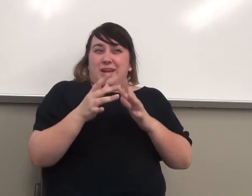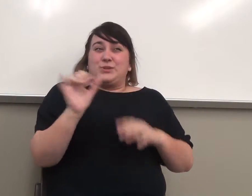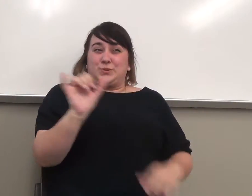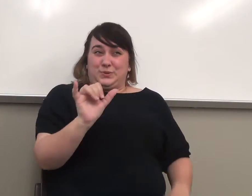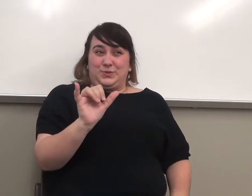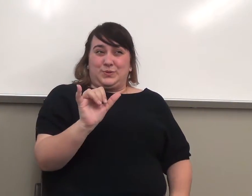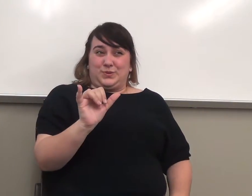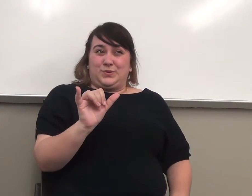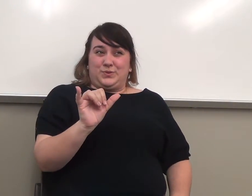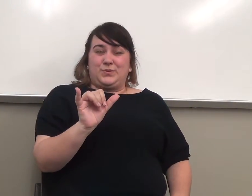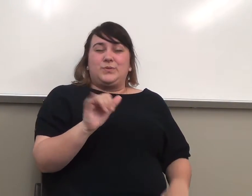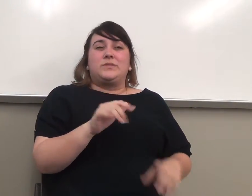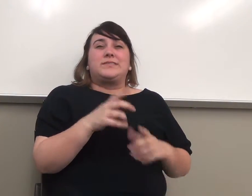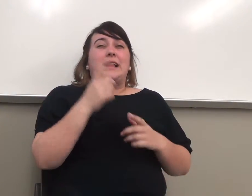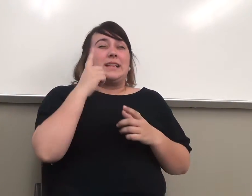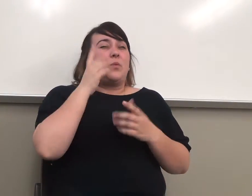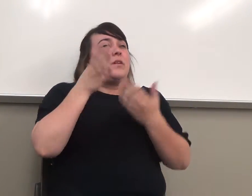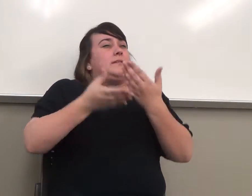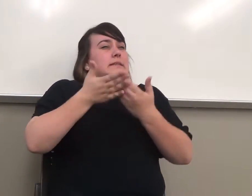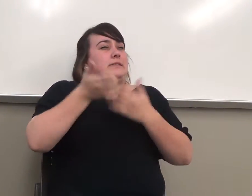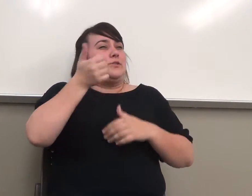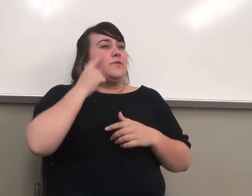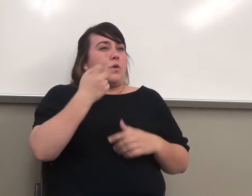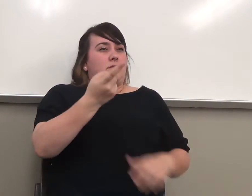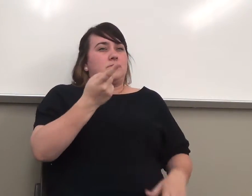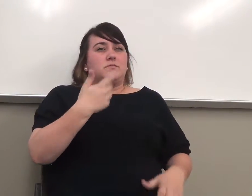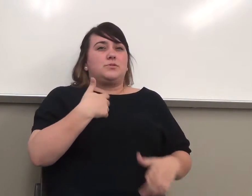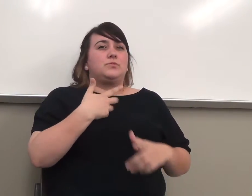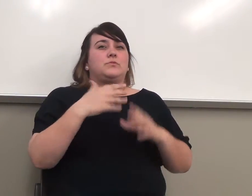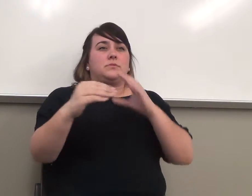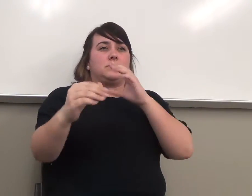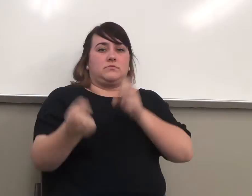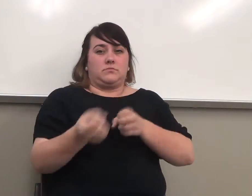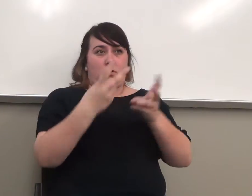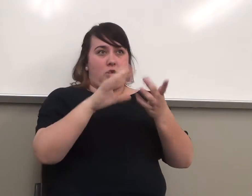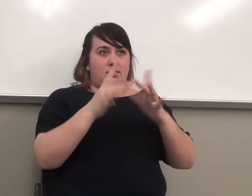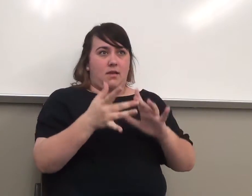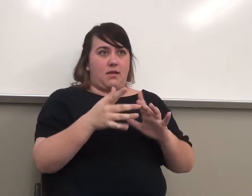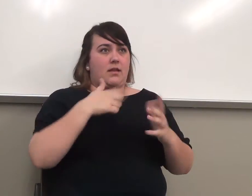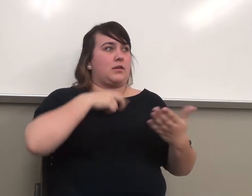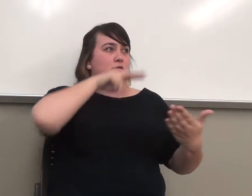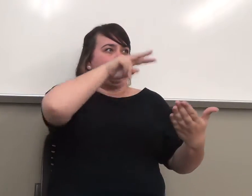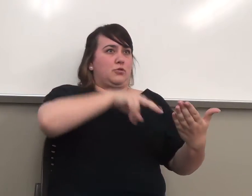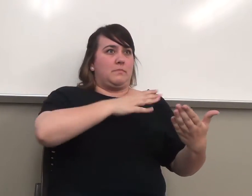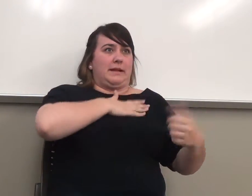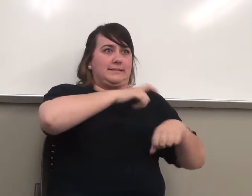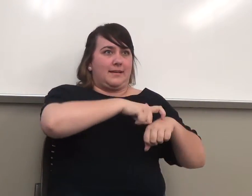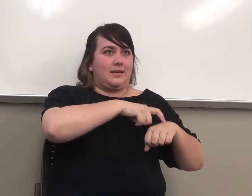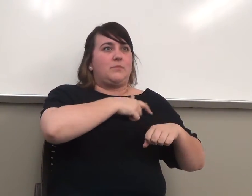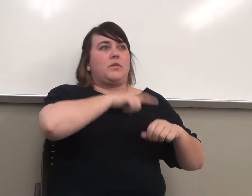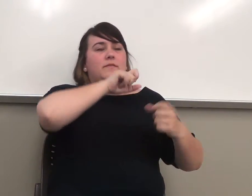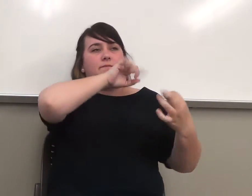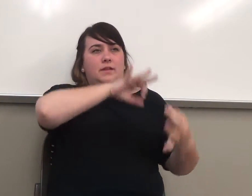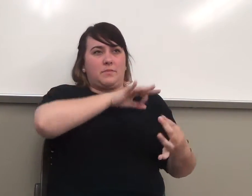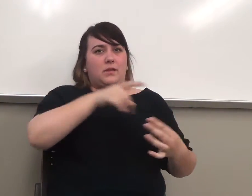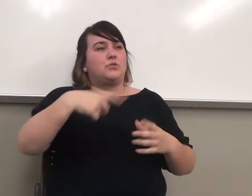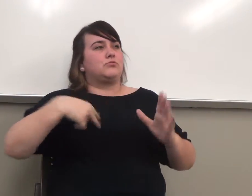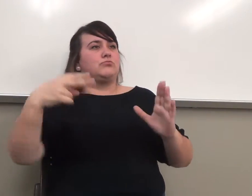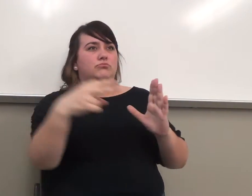think it's going to be easier for both of us. I can put the assignment up there. It's a really neat thing that showed all this to